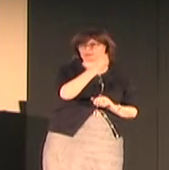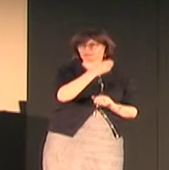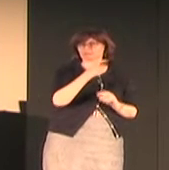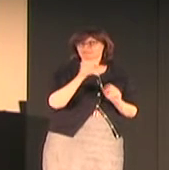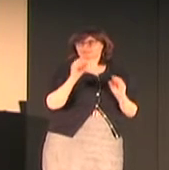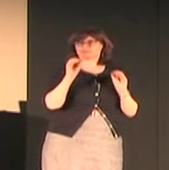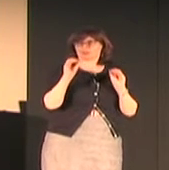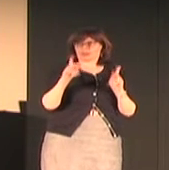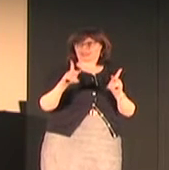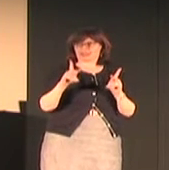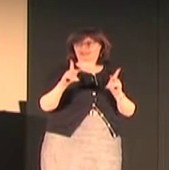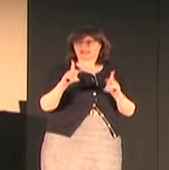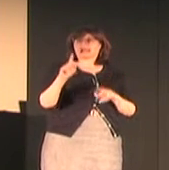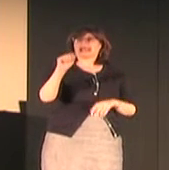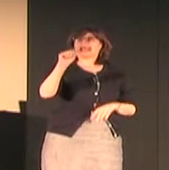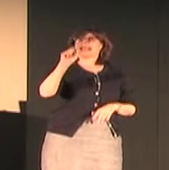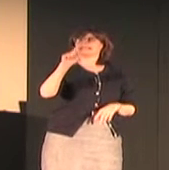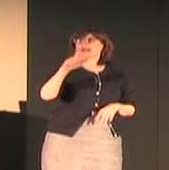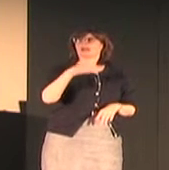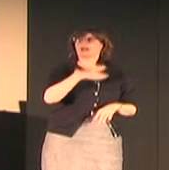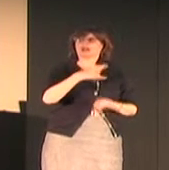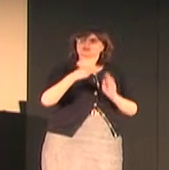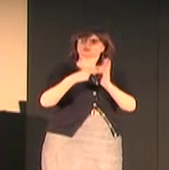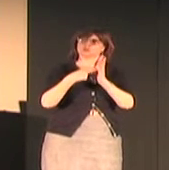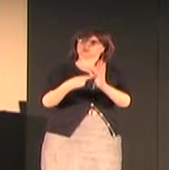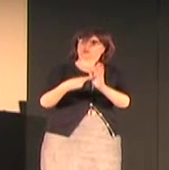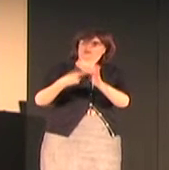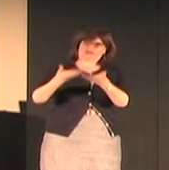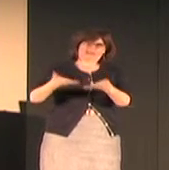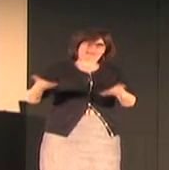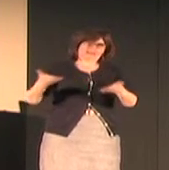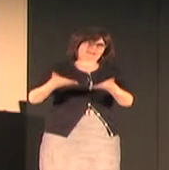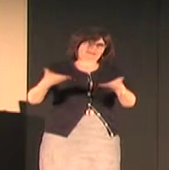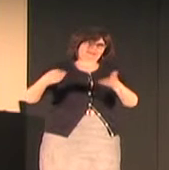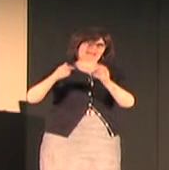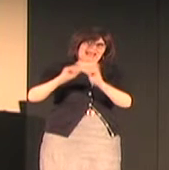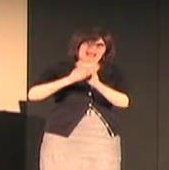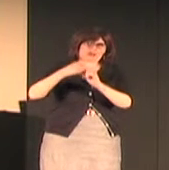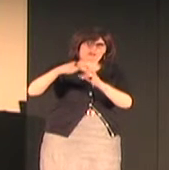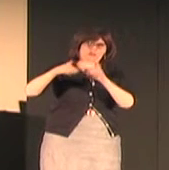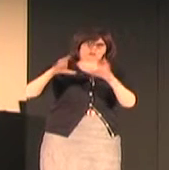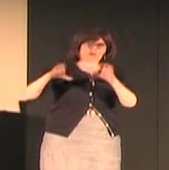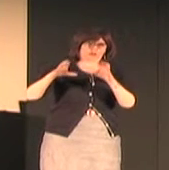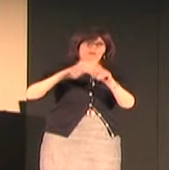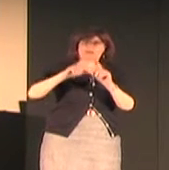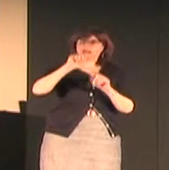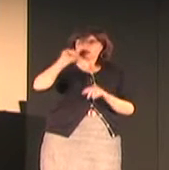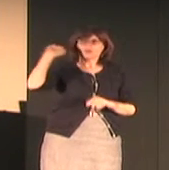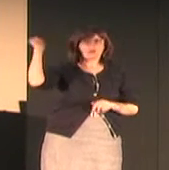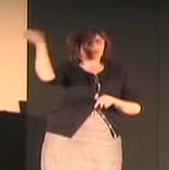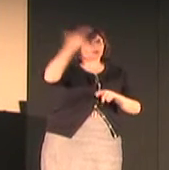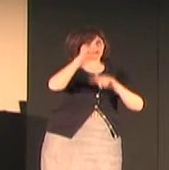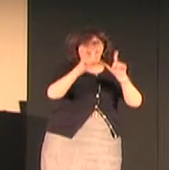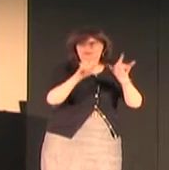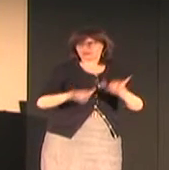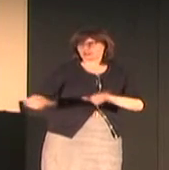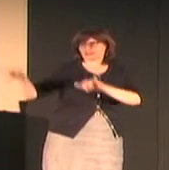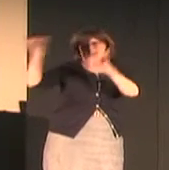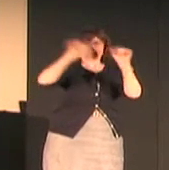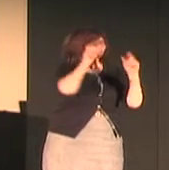how it's held how it's ASL likes to show the thing but not